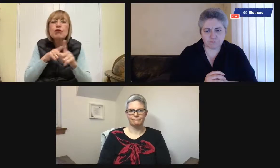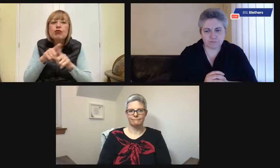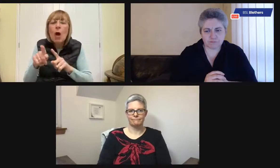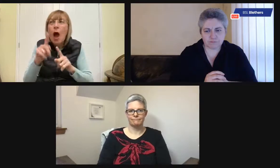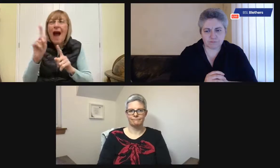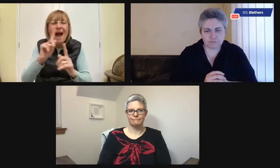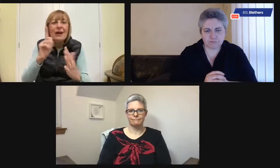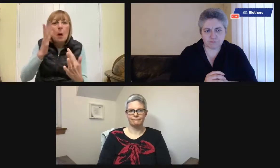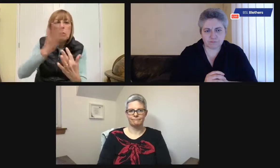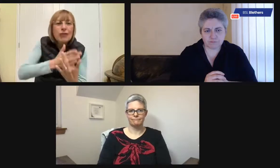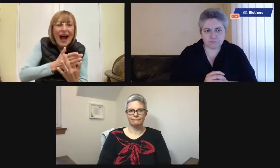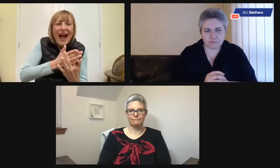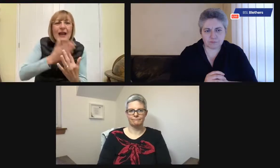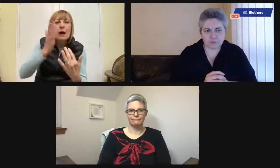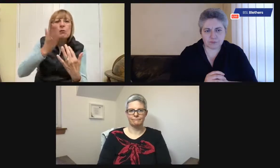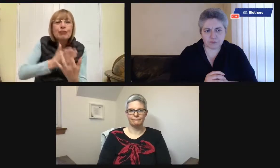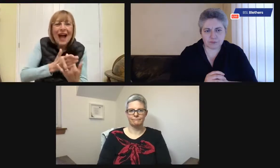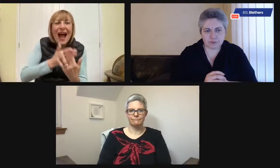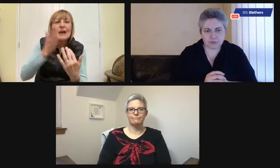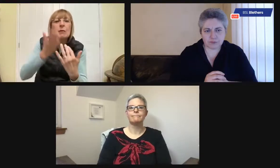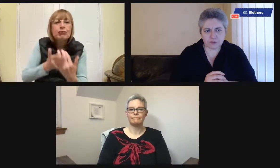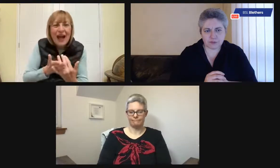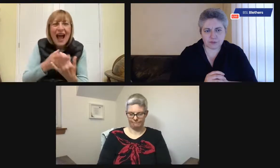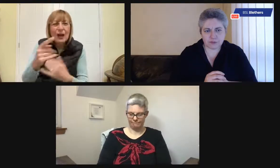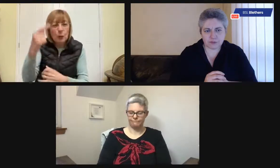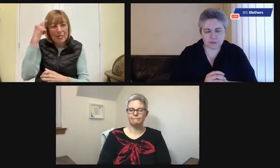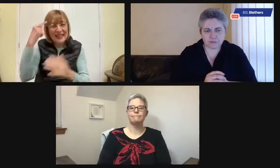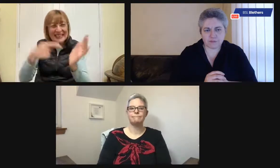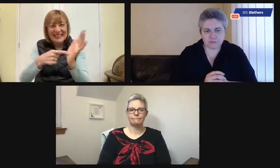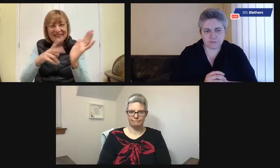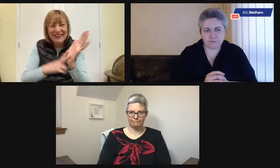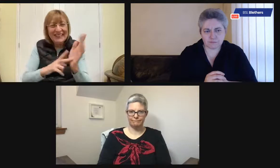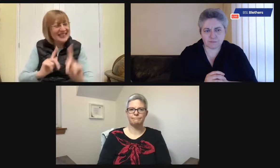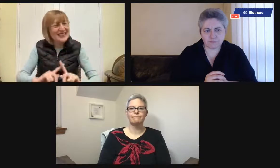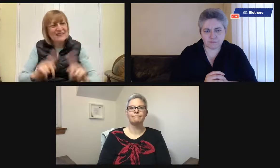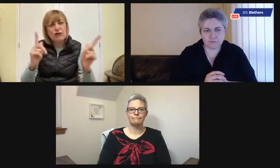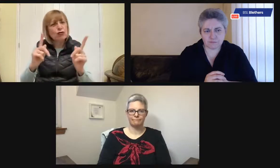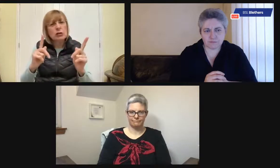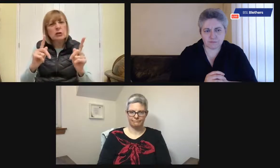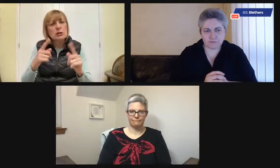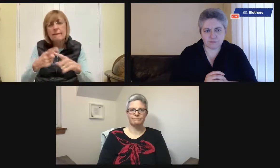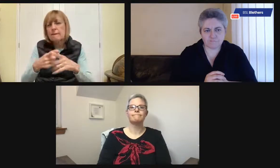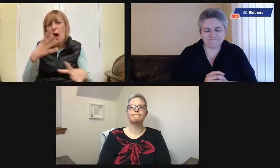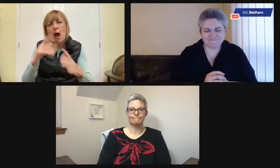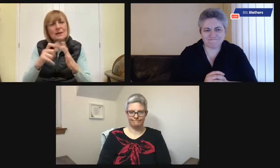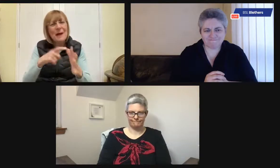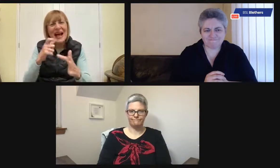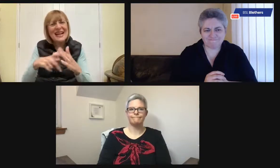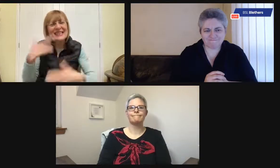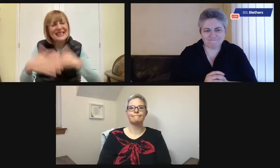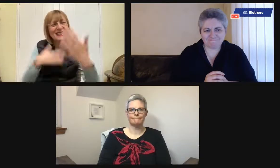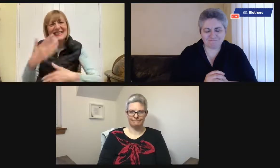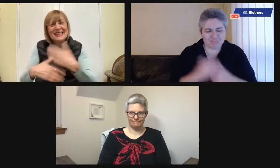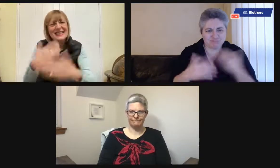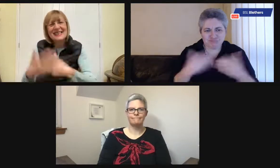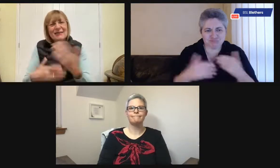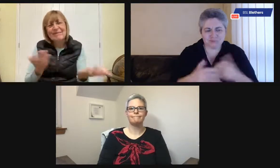gave him our news and the information, but we tried to take breaks between topics. So,